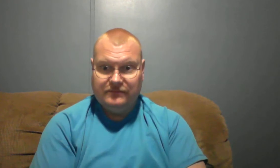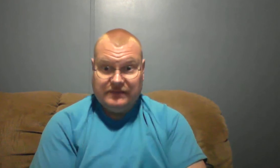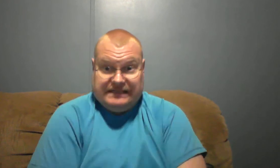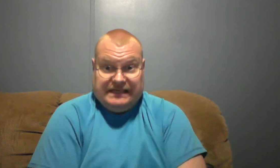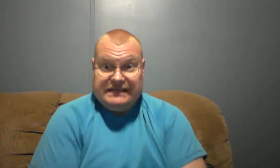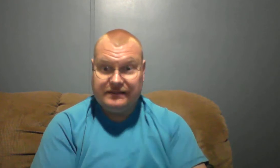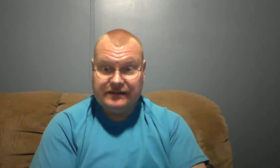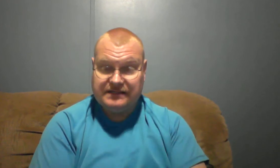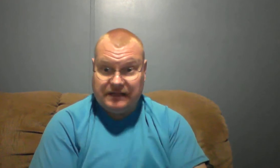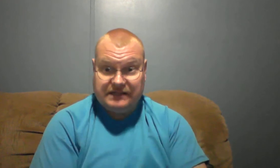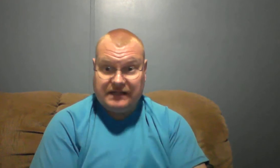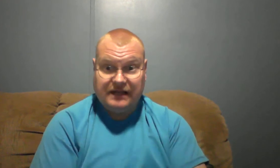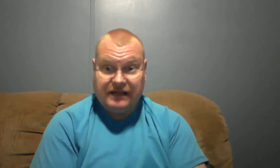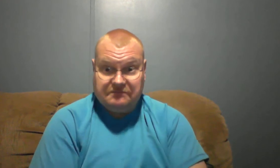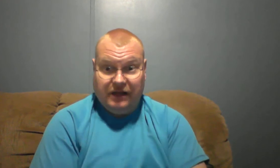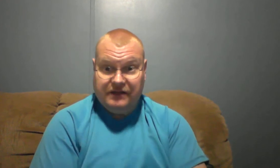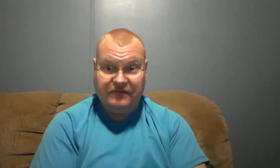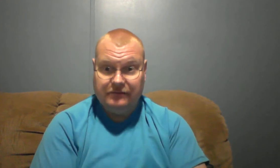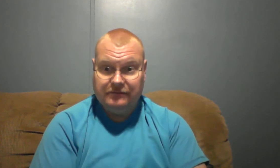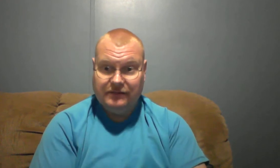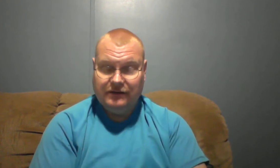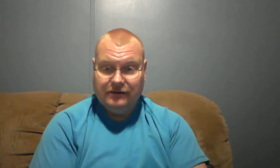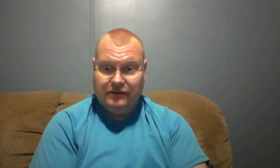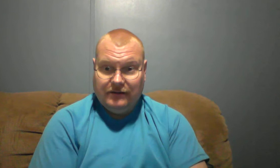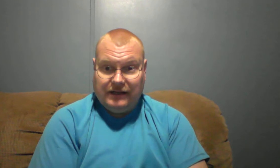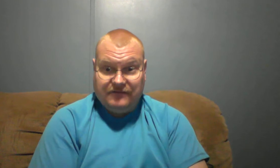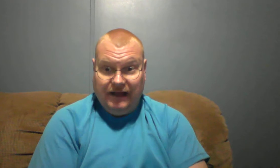That's easy. That's, that's, that's, that's fun. That's fine.